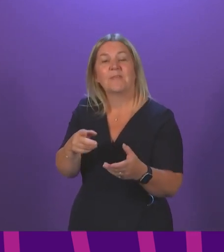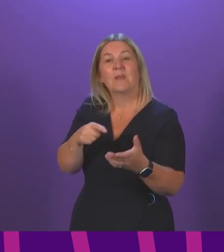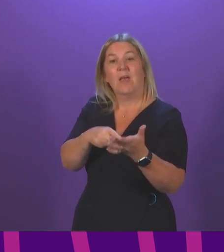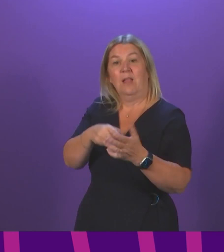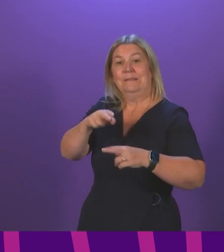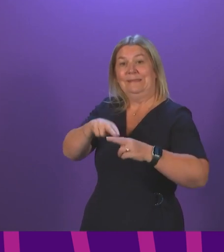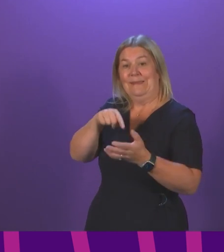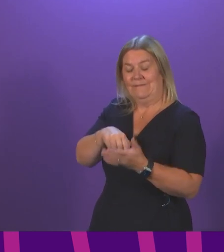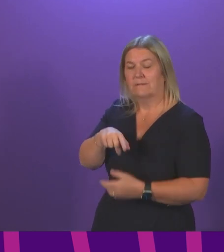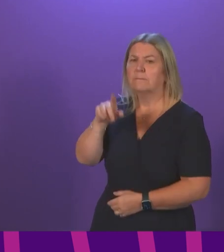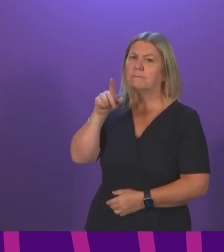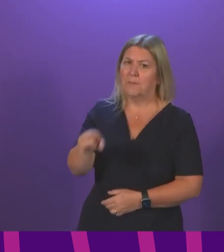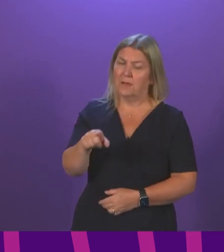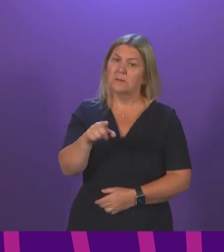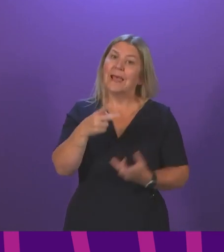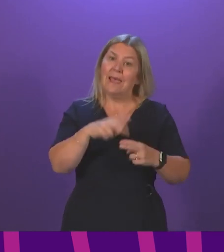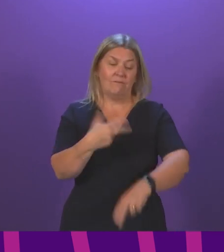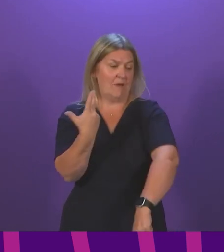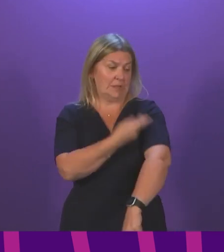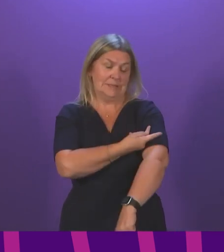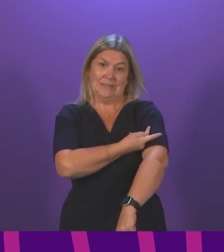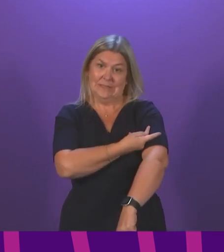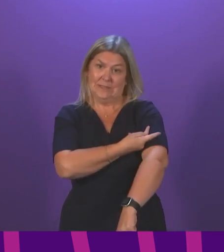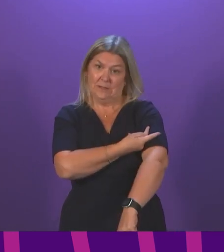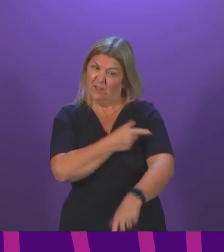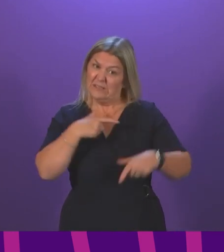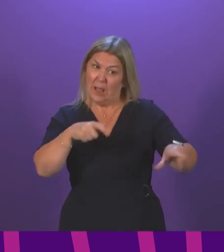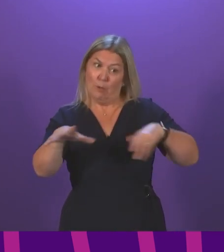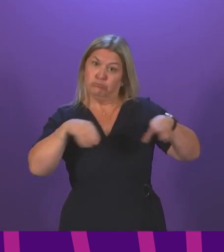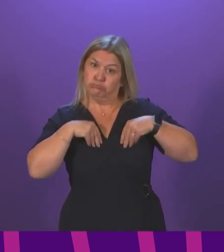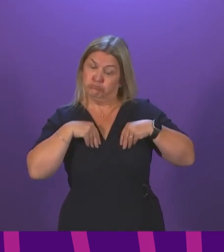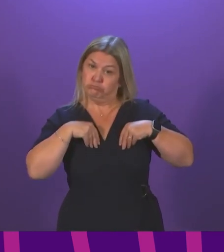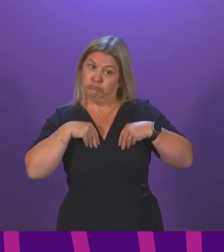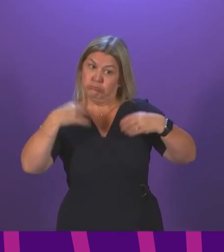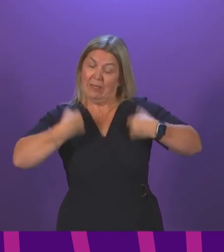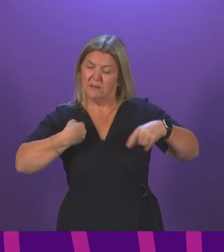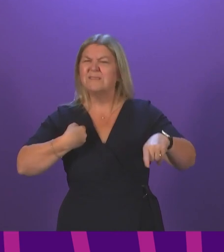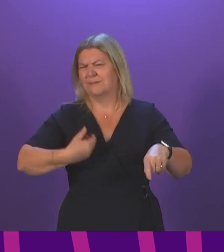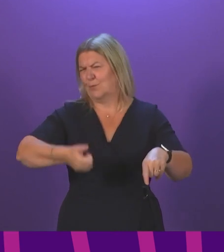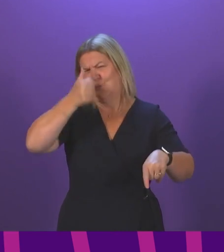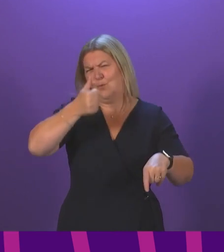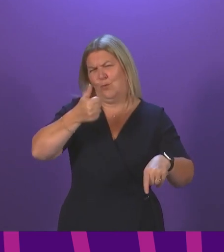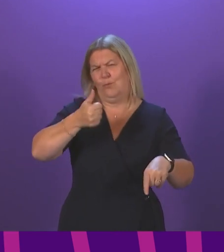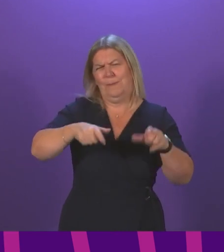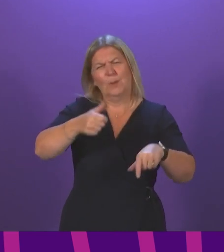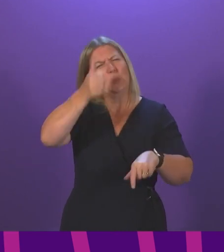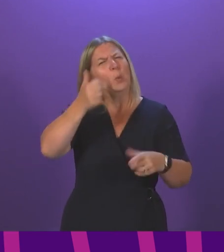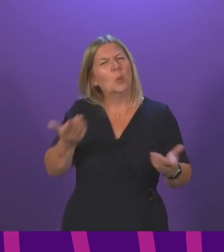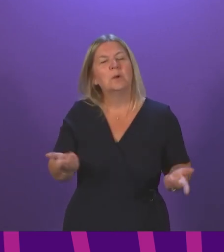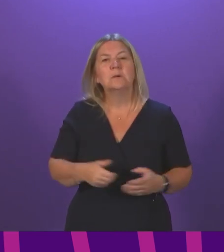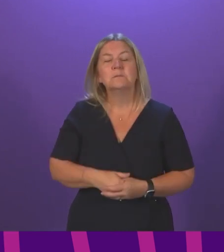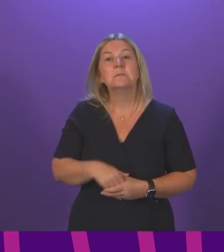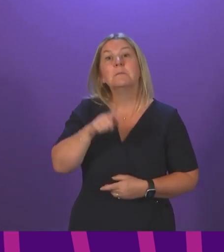you can still get the virus if you're vaccinated. Well, anybody looking at the statistics just now knows that. But vaccination